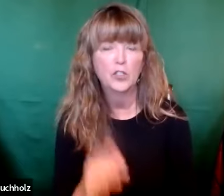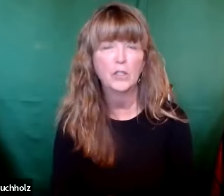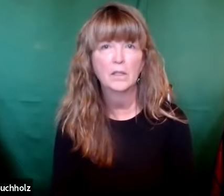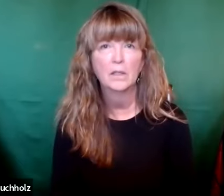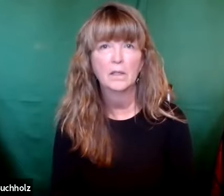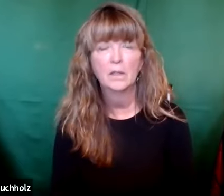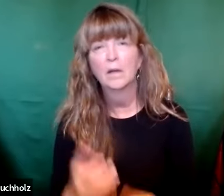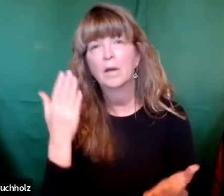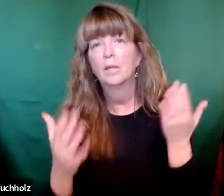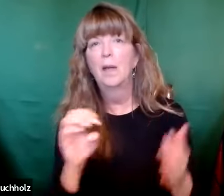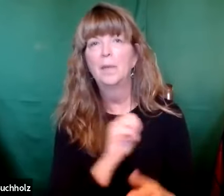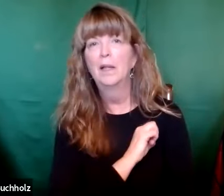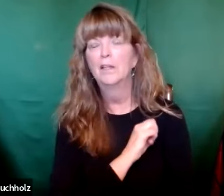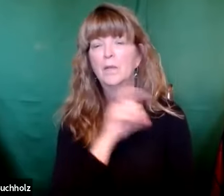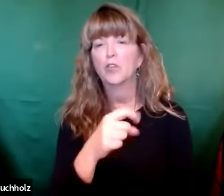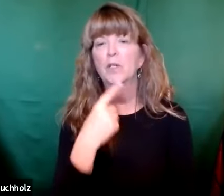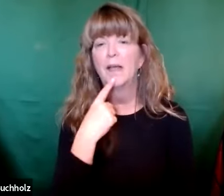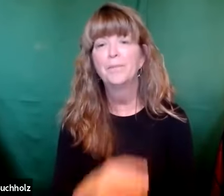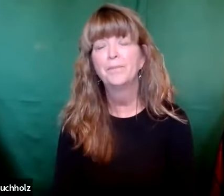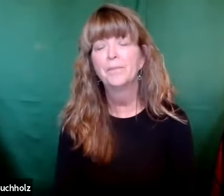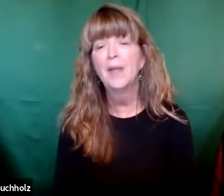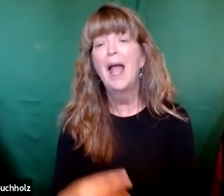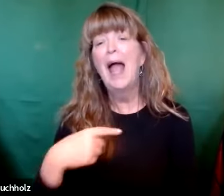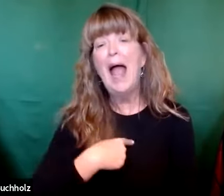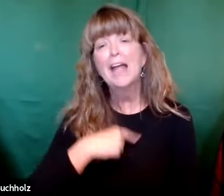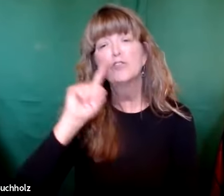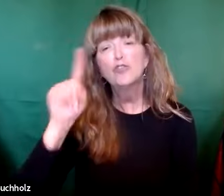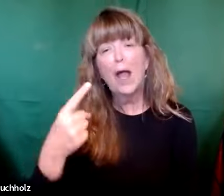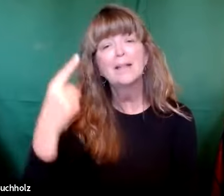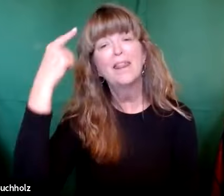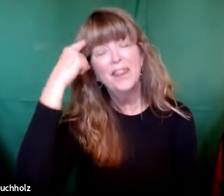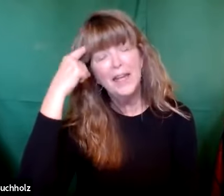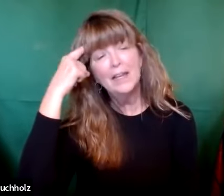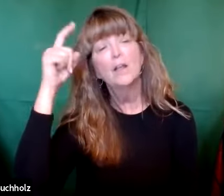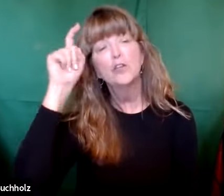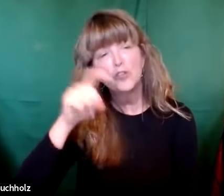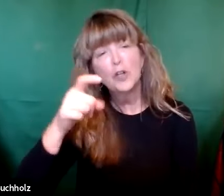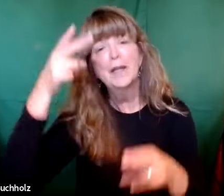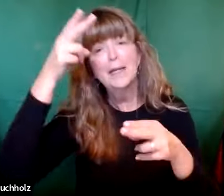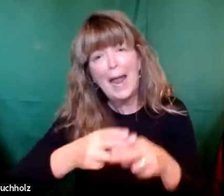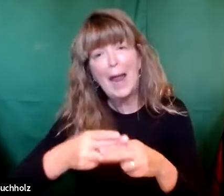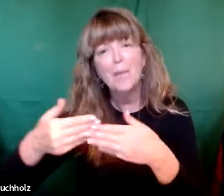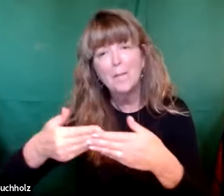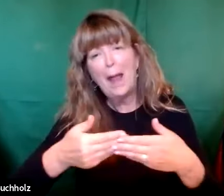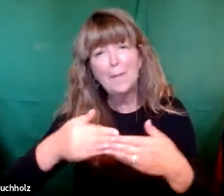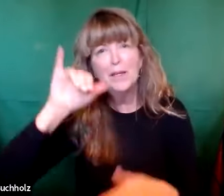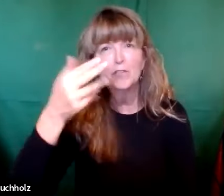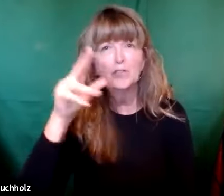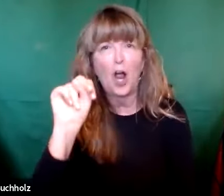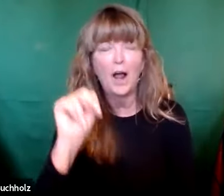could do a better presentation. So maybe Elizabeth should have said, well, I just think that we should name the baby